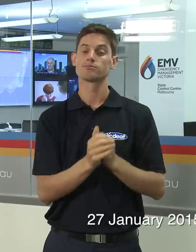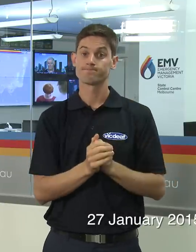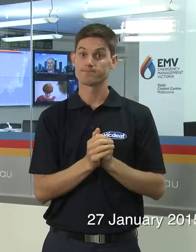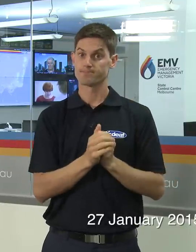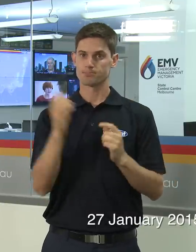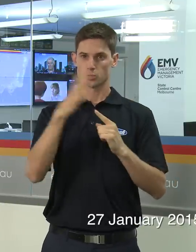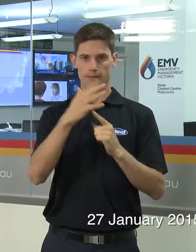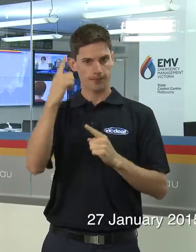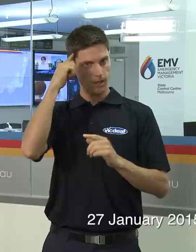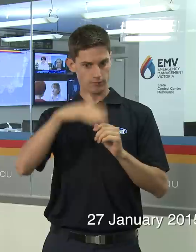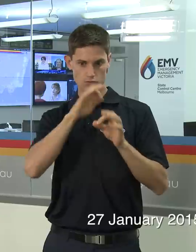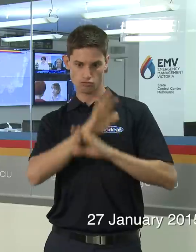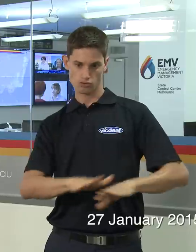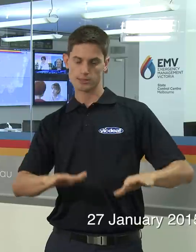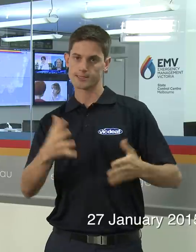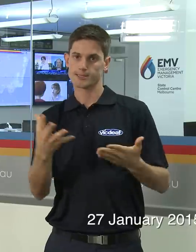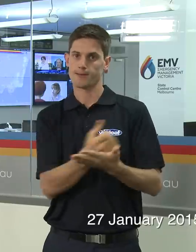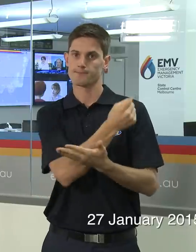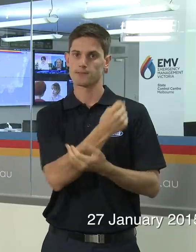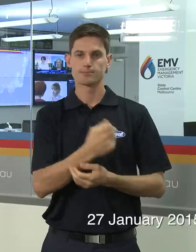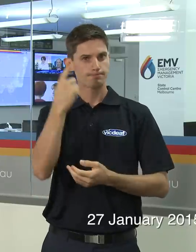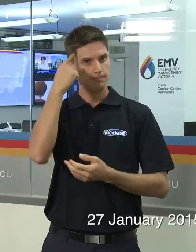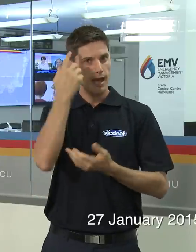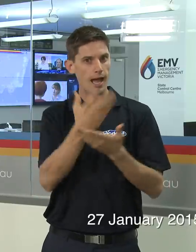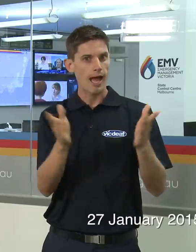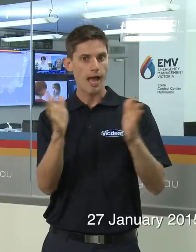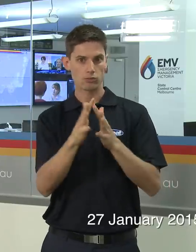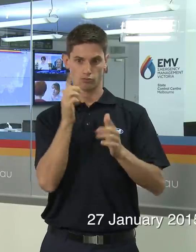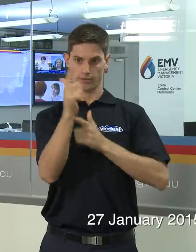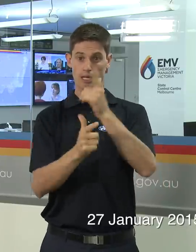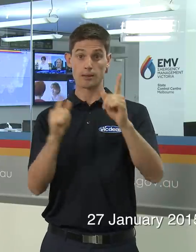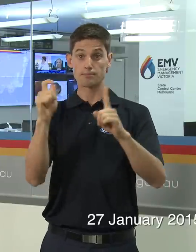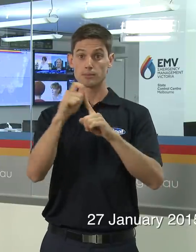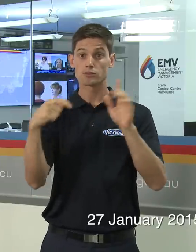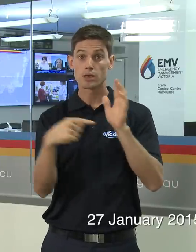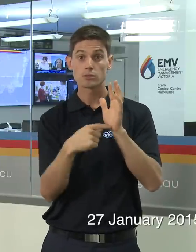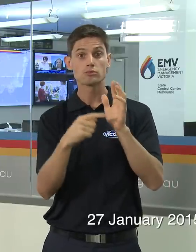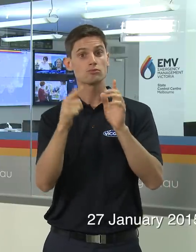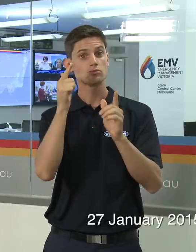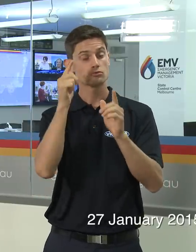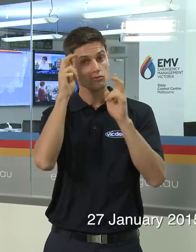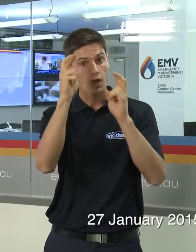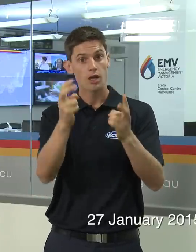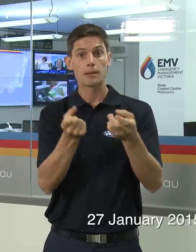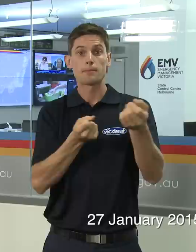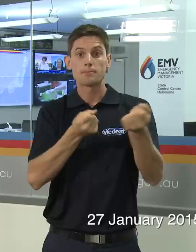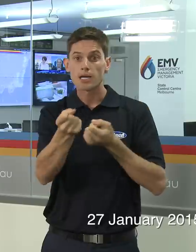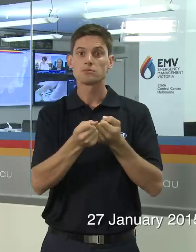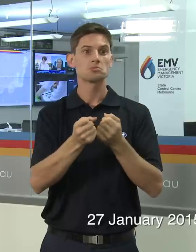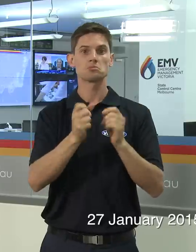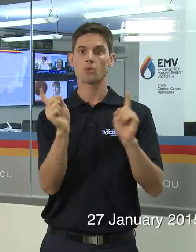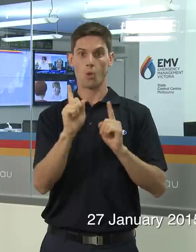kids are back in school. So they're school buses, public transport and obviously going home either by themselves or with parents.